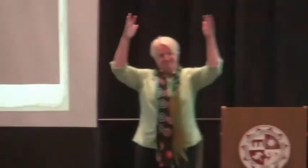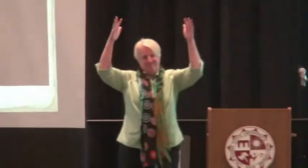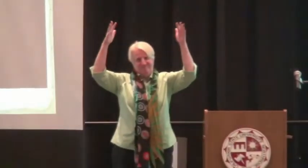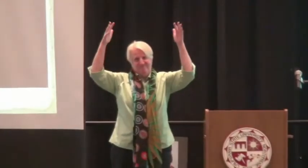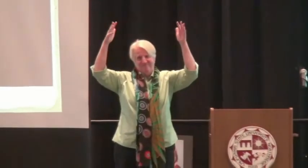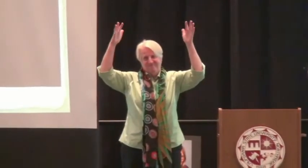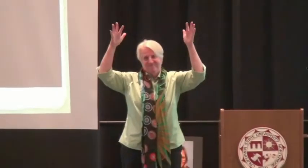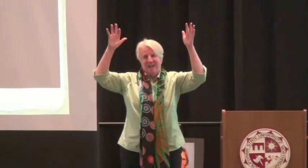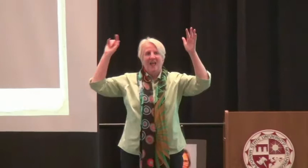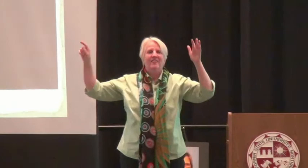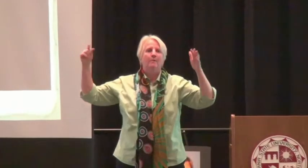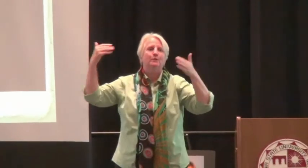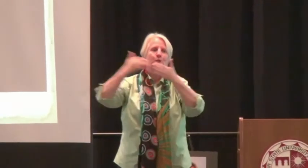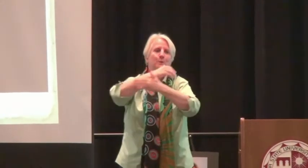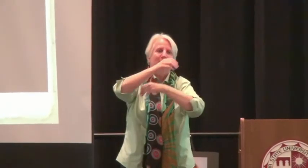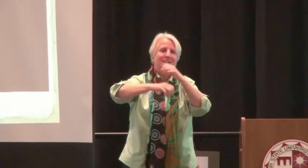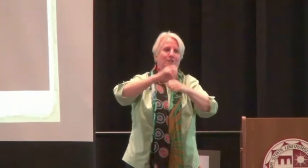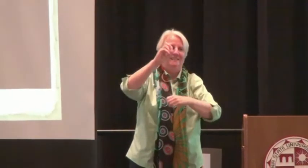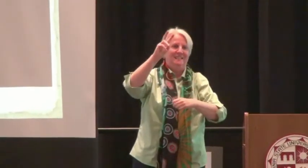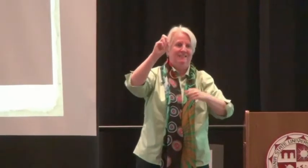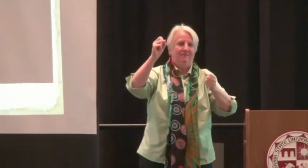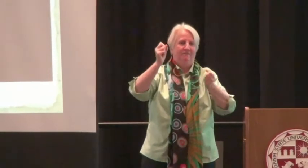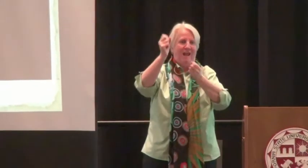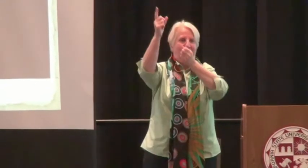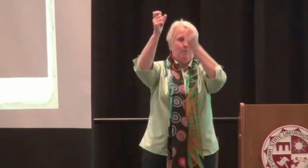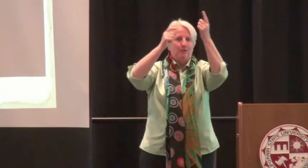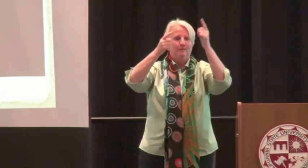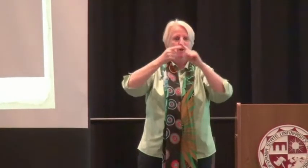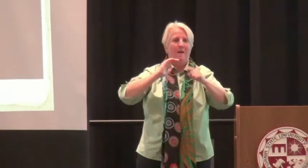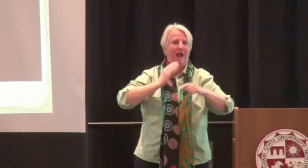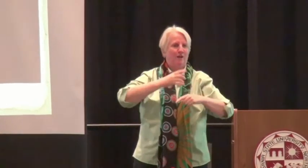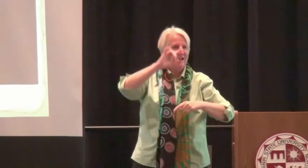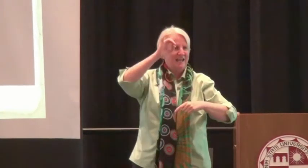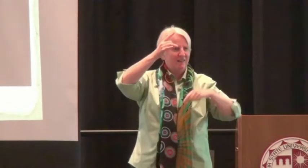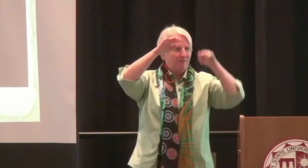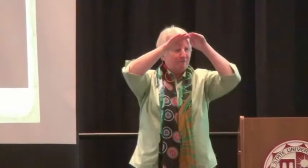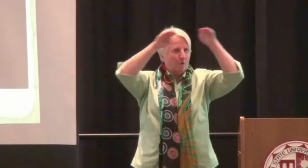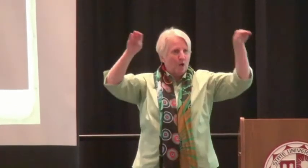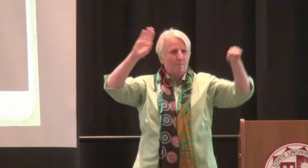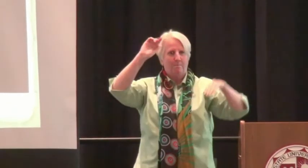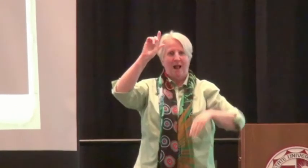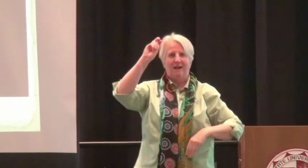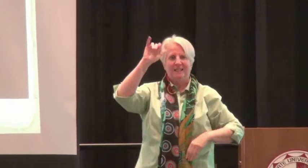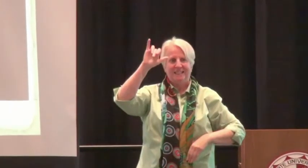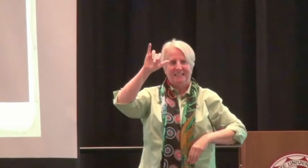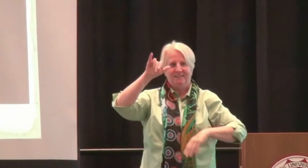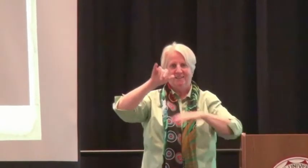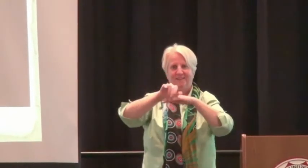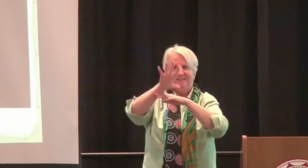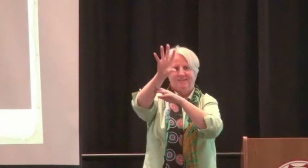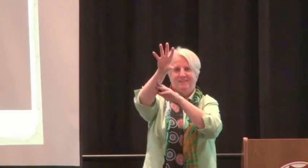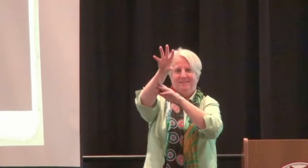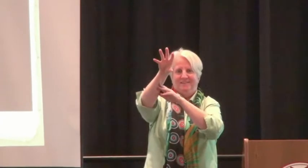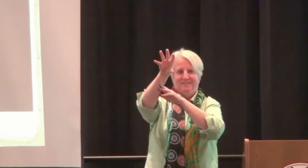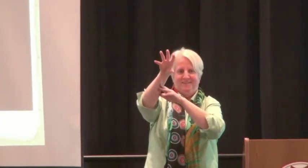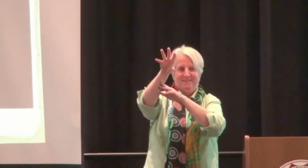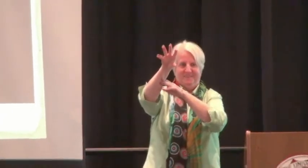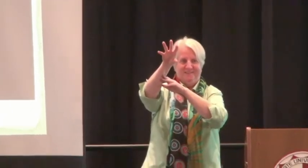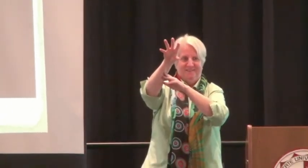Thank you everyone! That was from New Year's Eve, fireworks. From our 8th floor balcony, we were